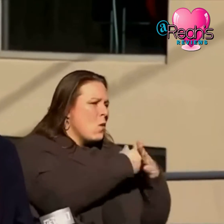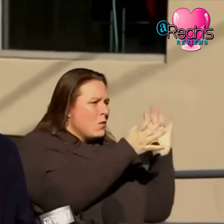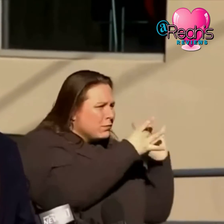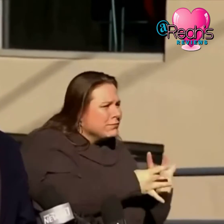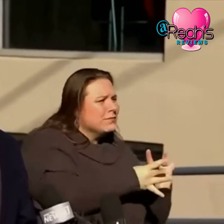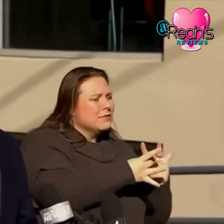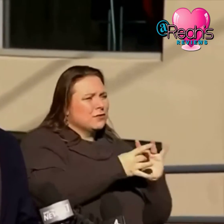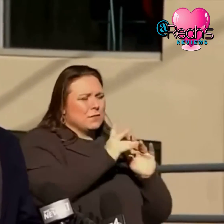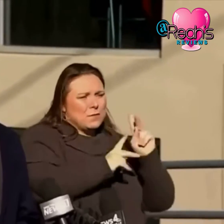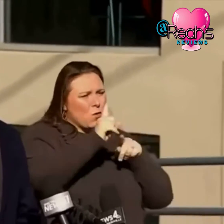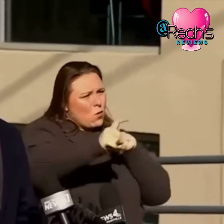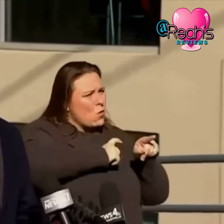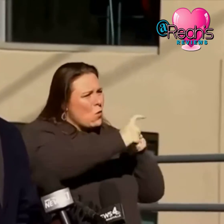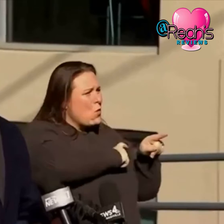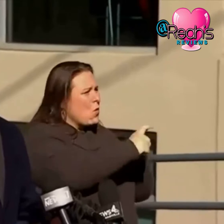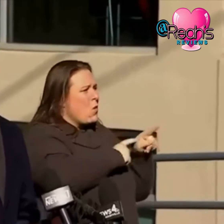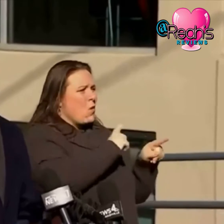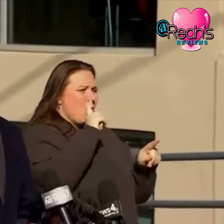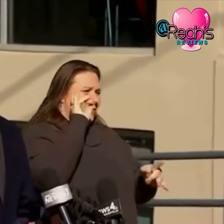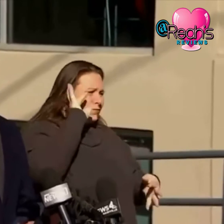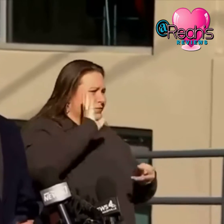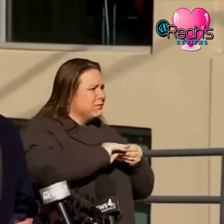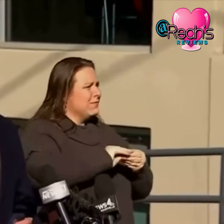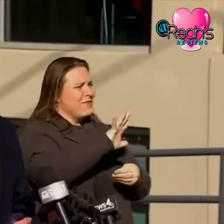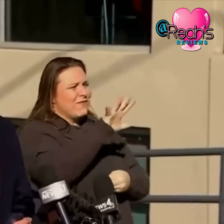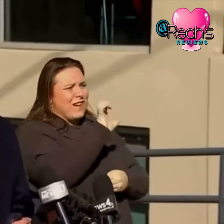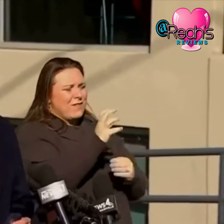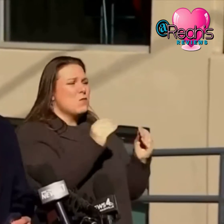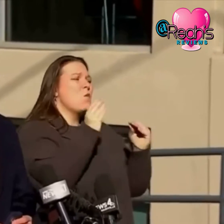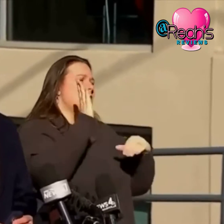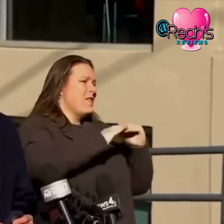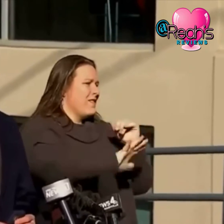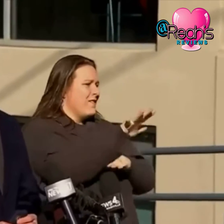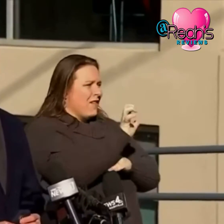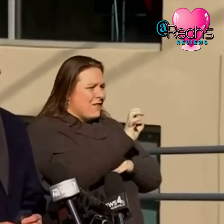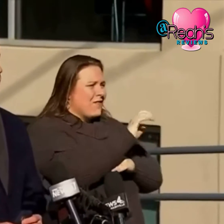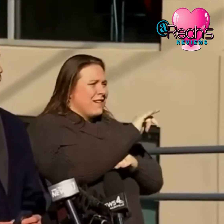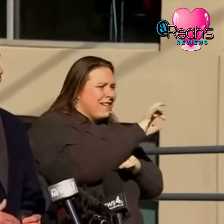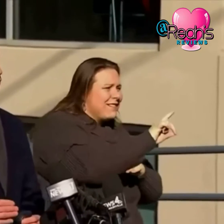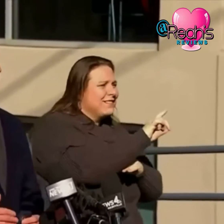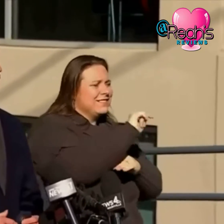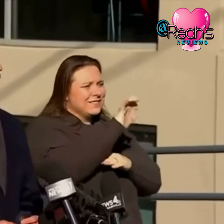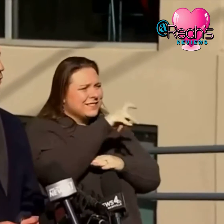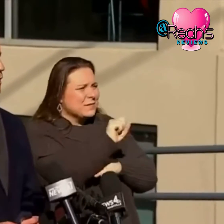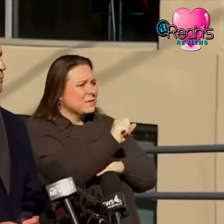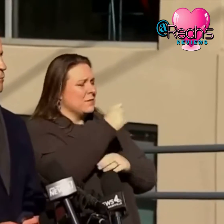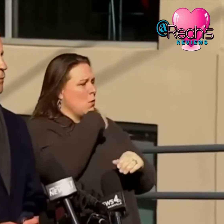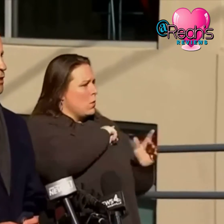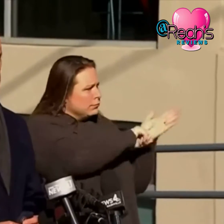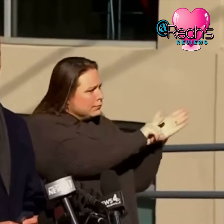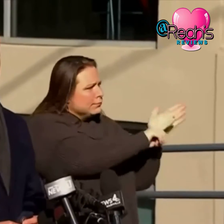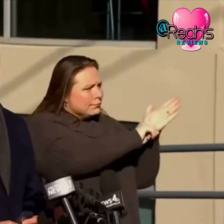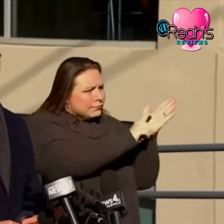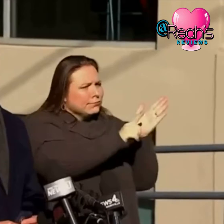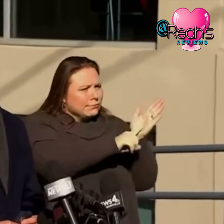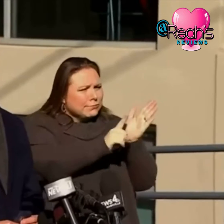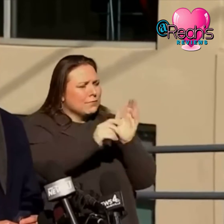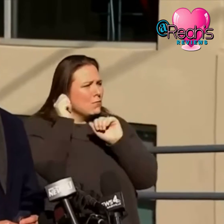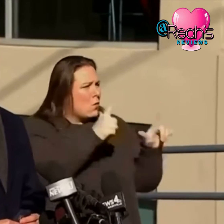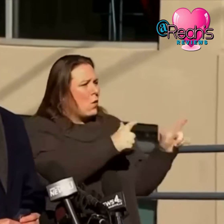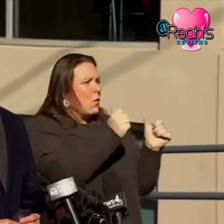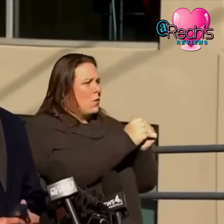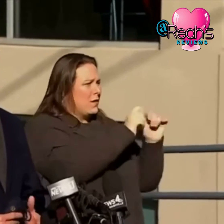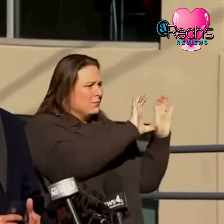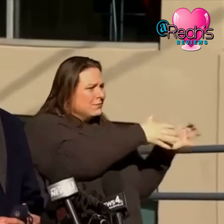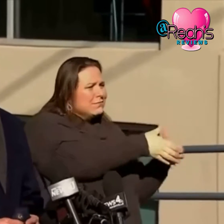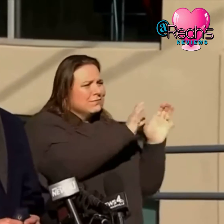citizens were calling in we've had over 500 leads and tips come in and every single one of those is being followed up by a team of investigators